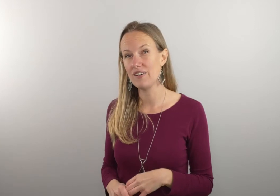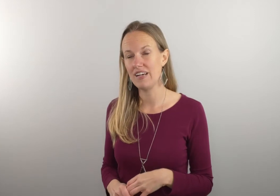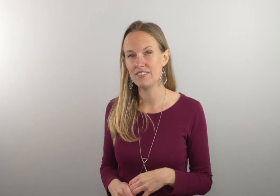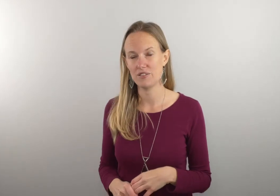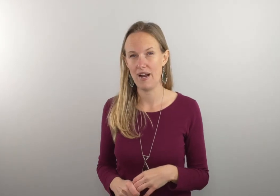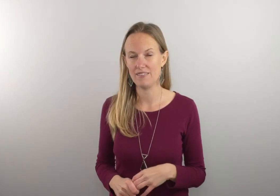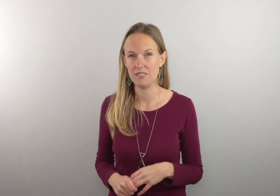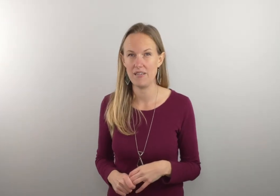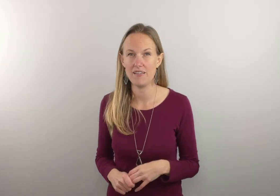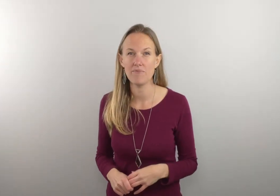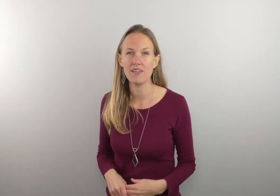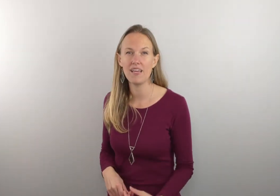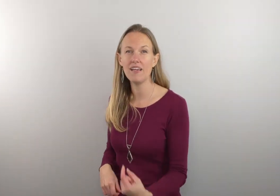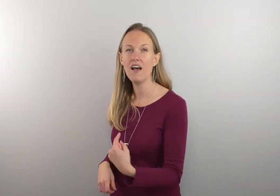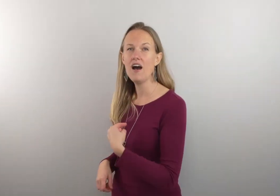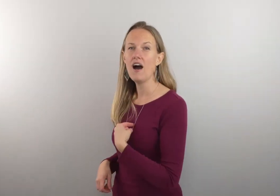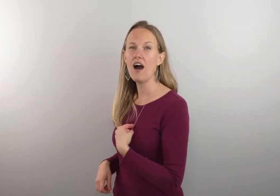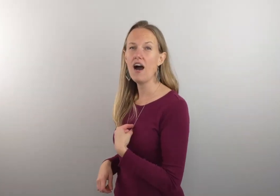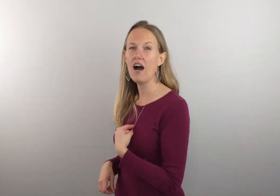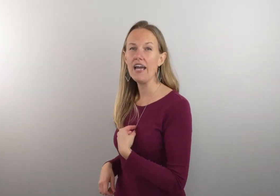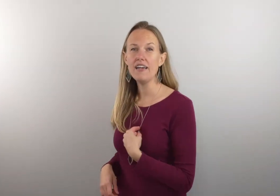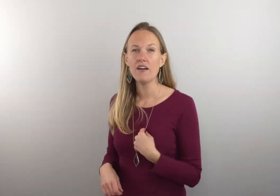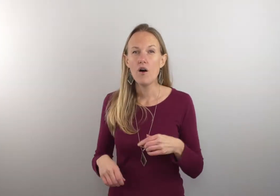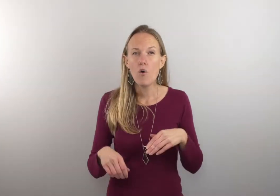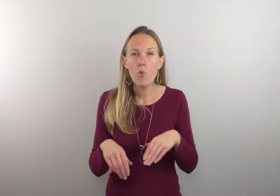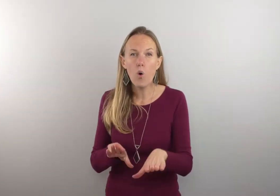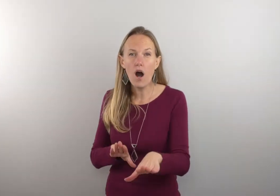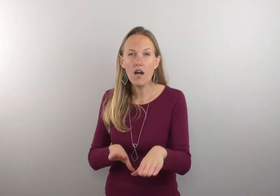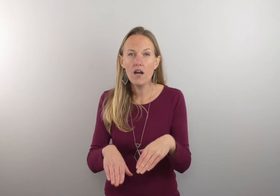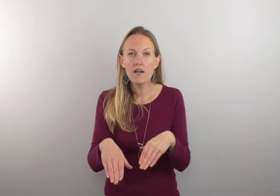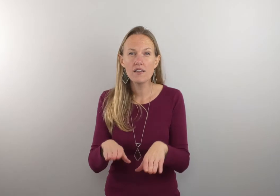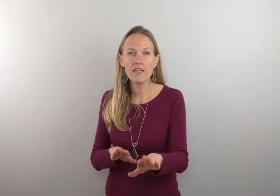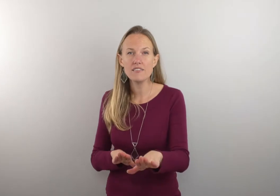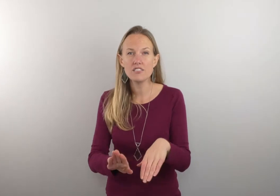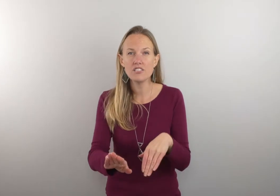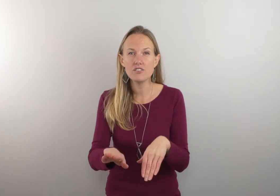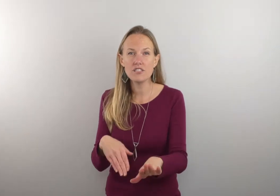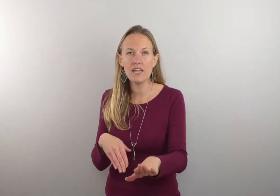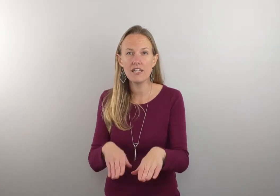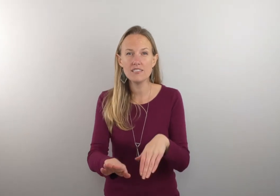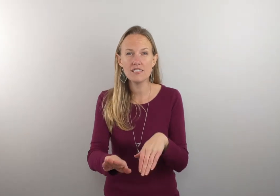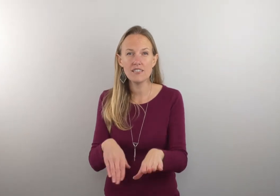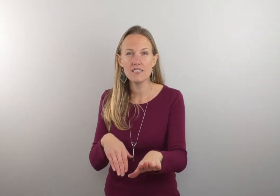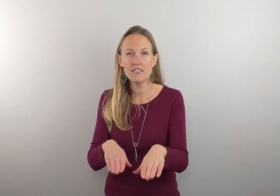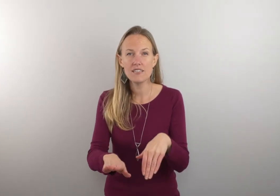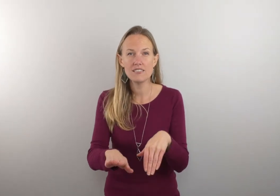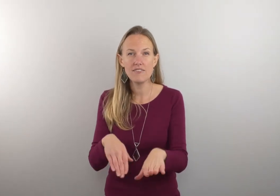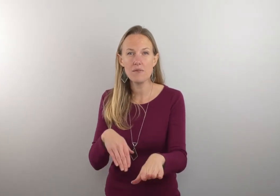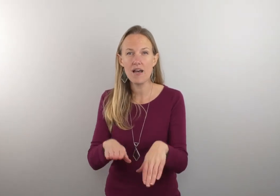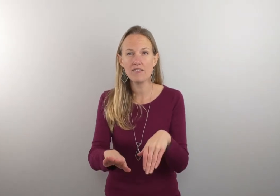love surrounds me okay I walk okay so just using your hands shuffling back and